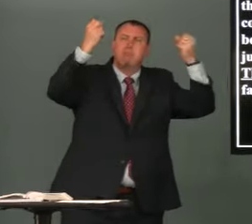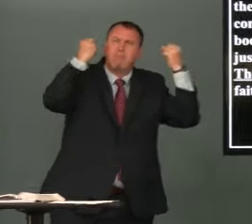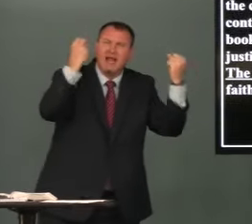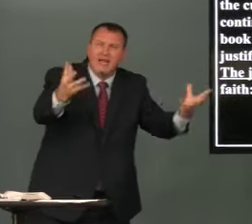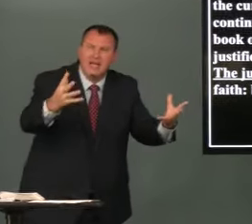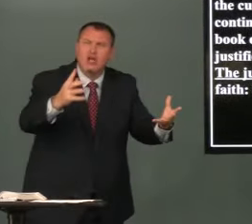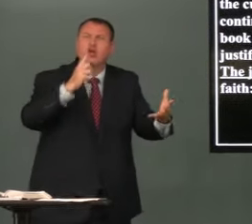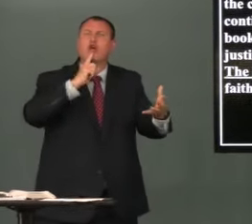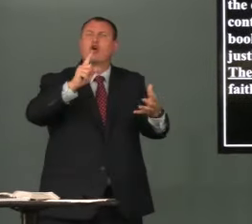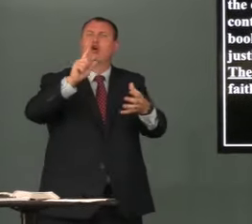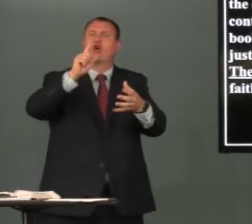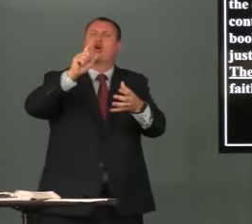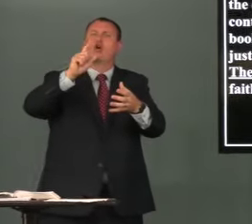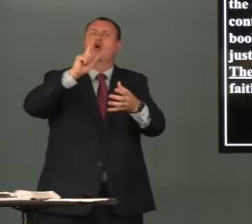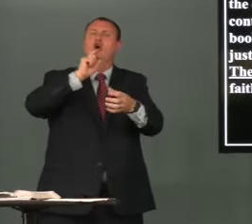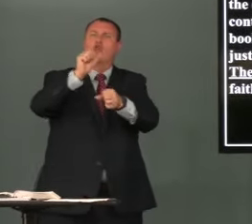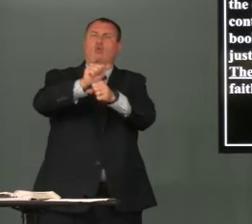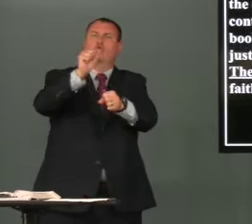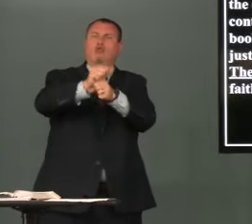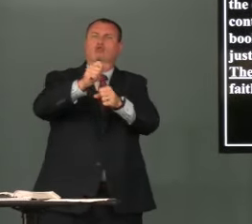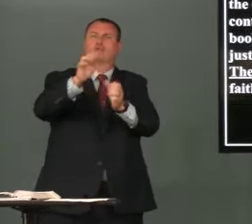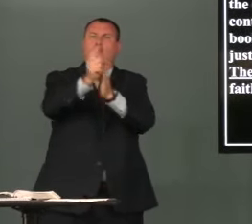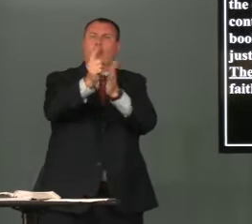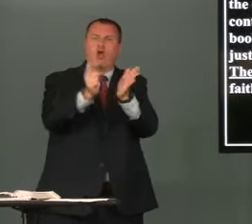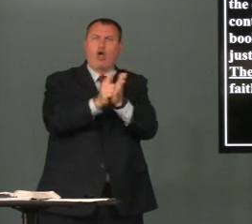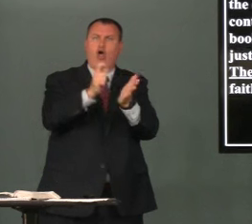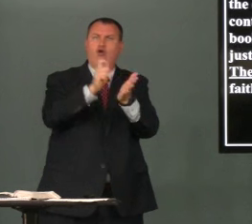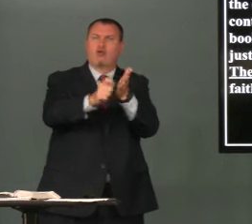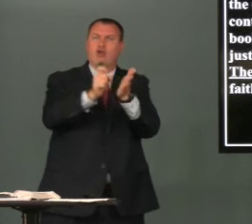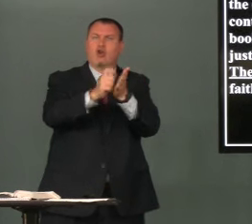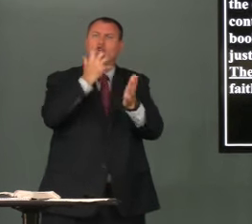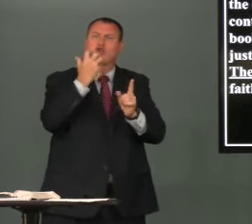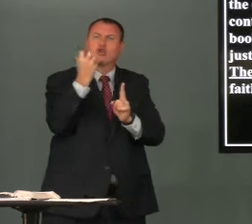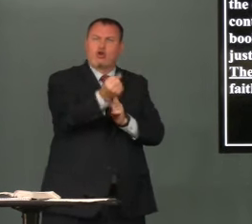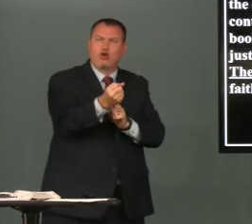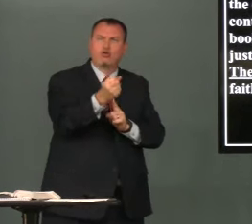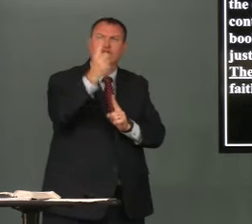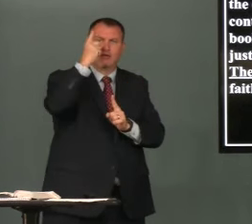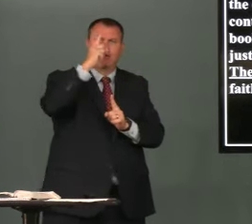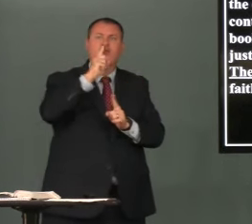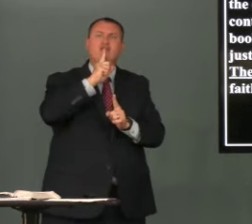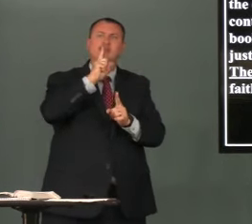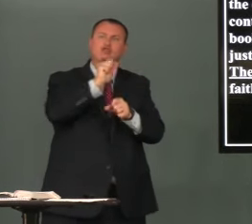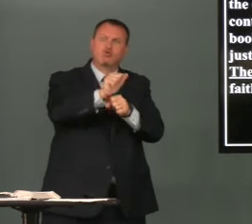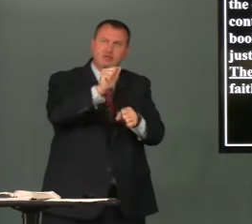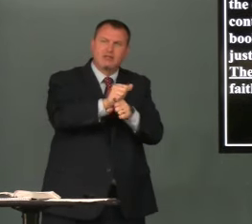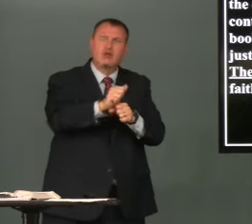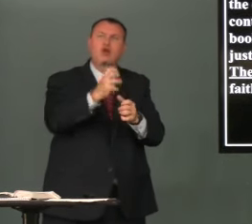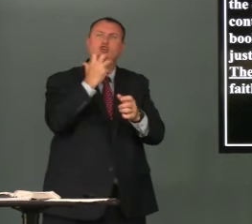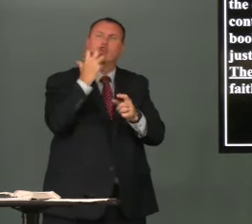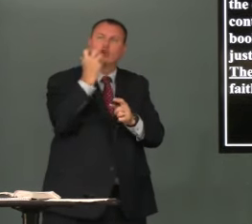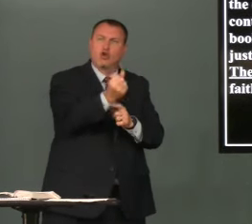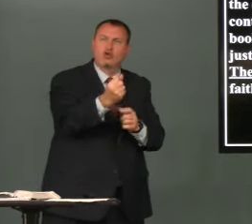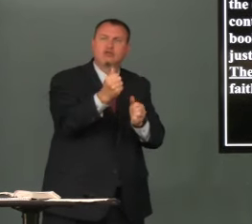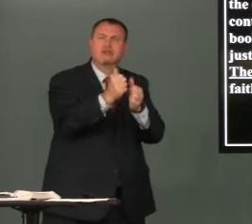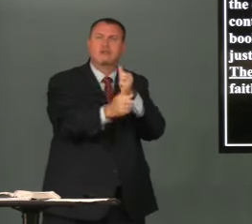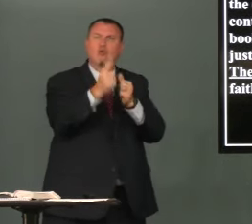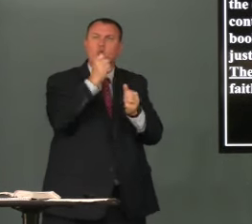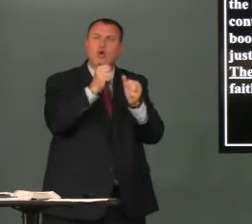for as many as are written of the works of the law are under the curse for it is written cursed is